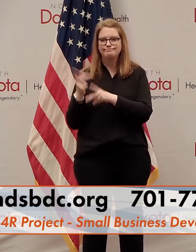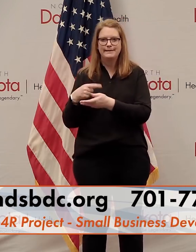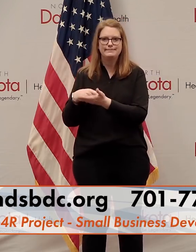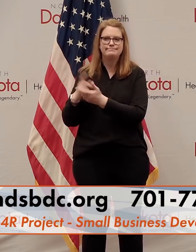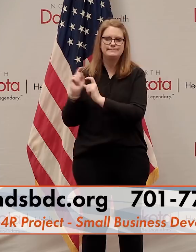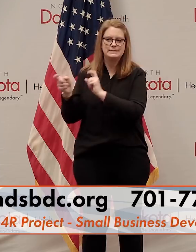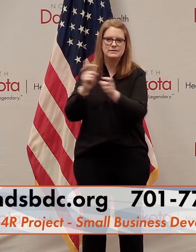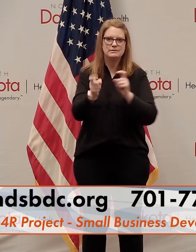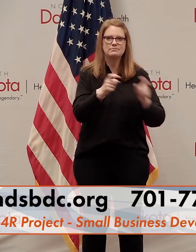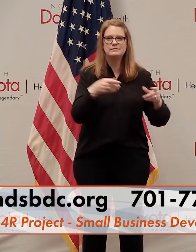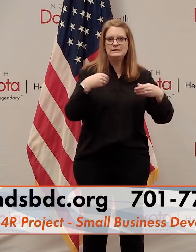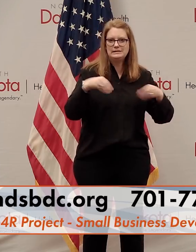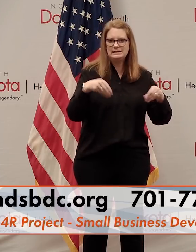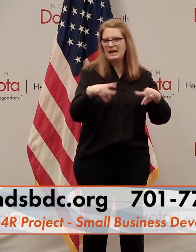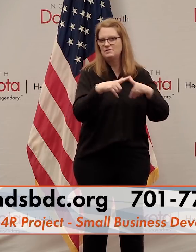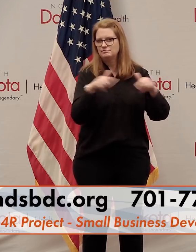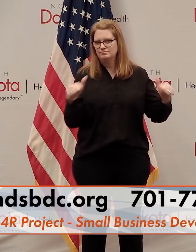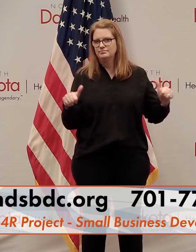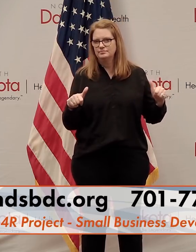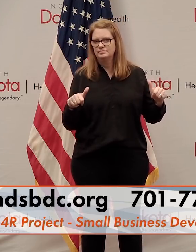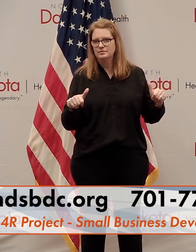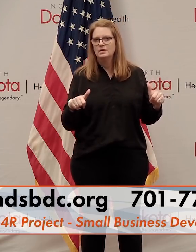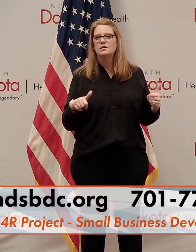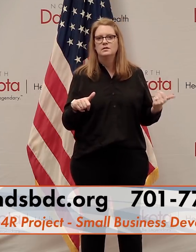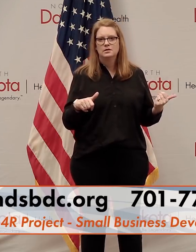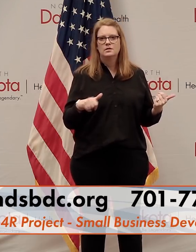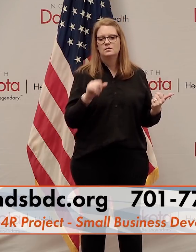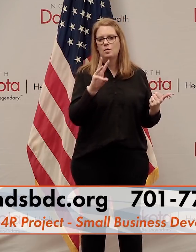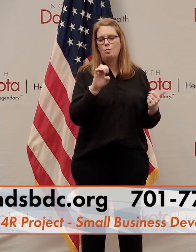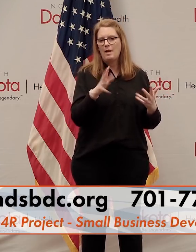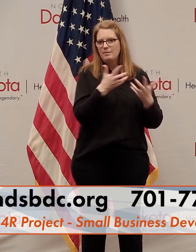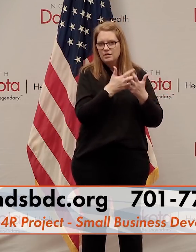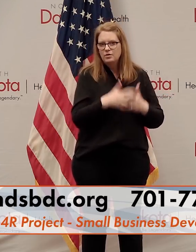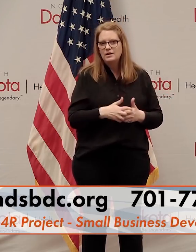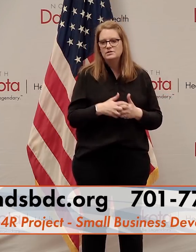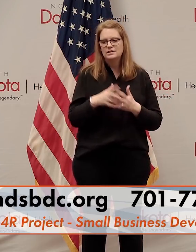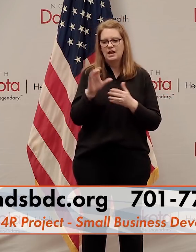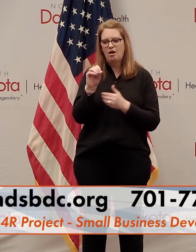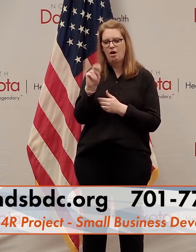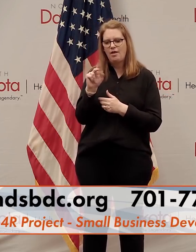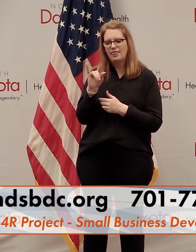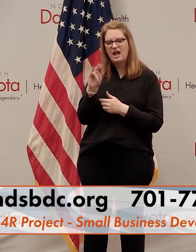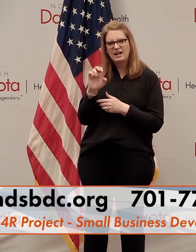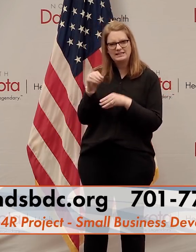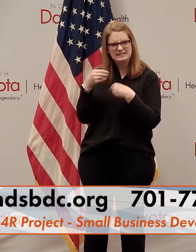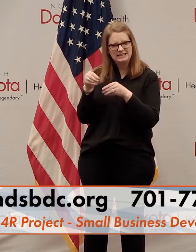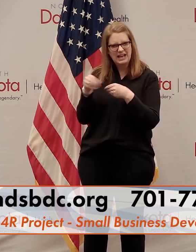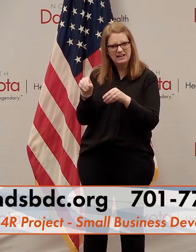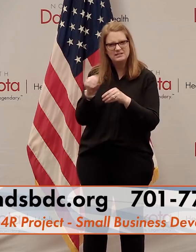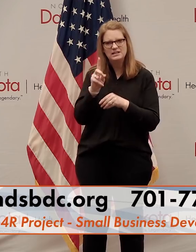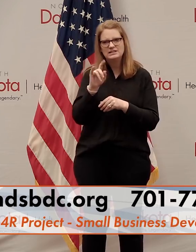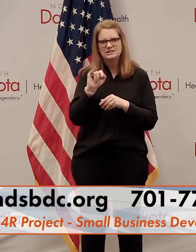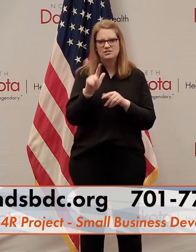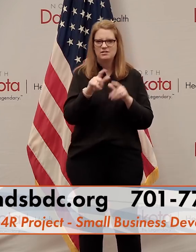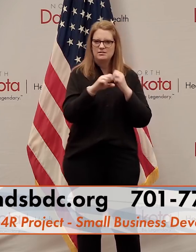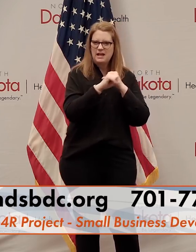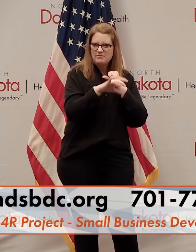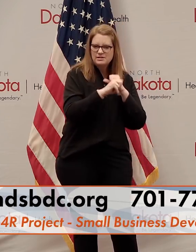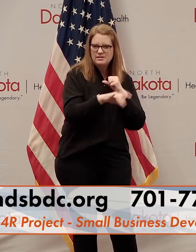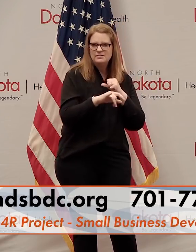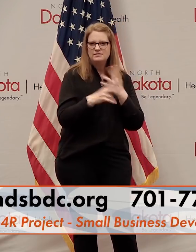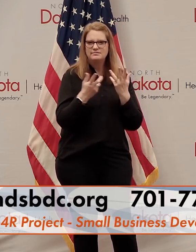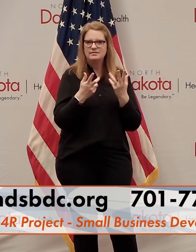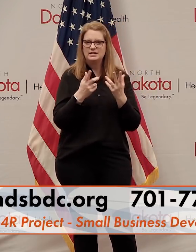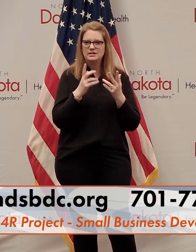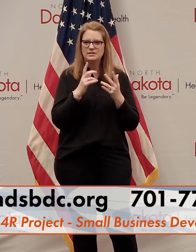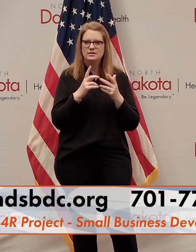and sales, and much more. Web integration, e-commerce, online sales, digital marketing, implementing disaster plans, continuity